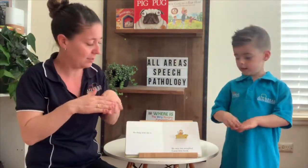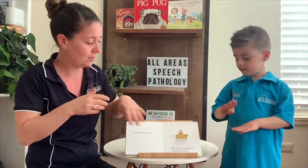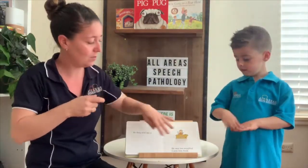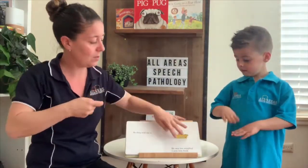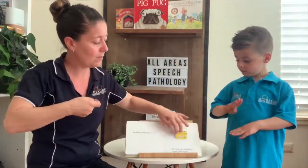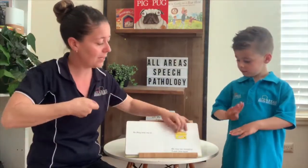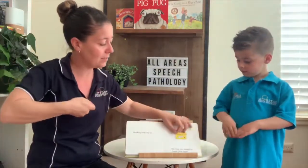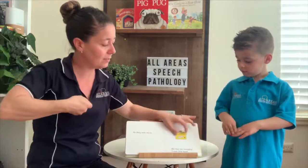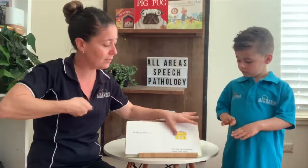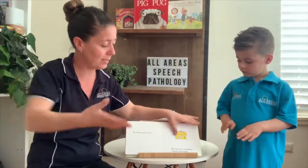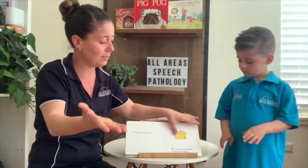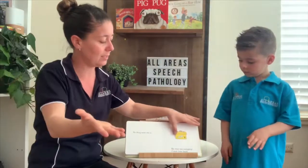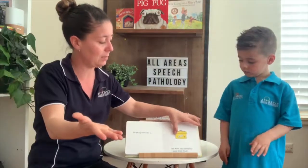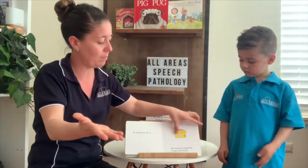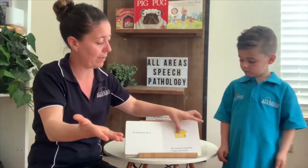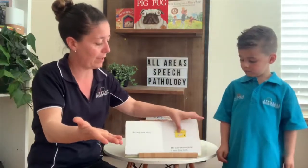So I sent him back.